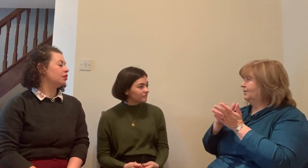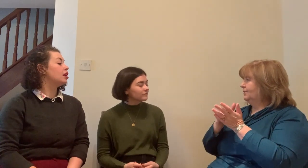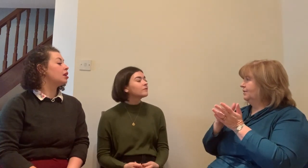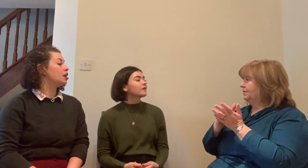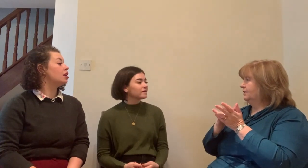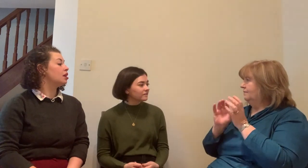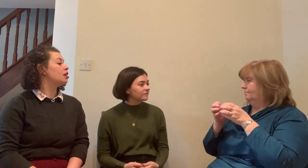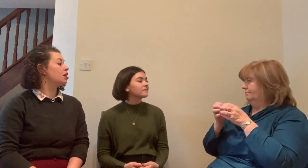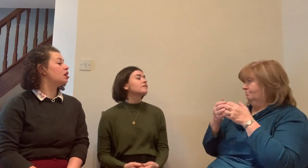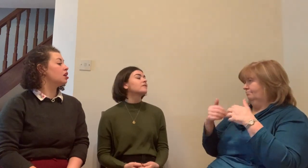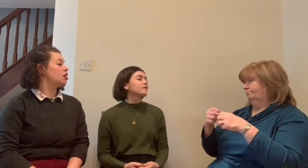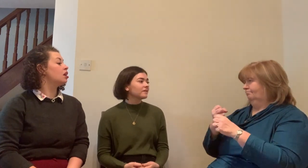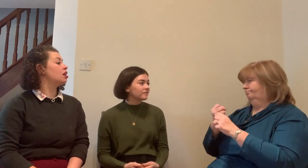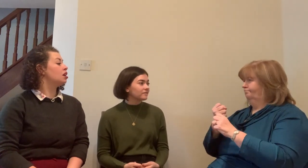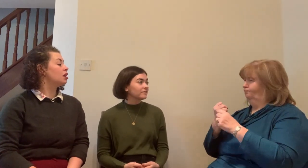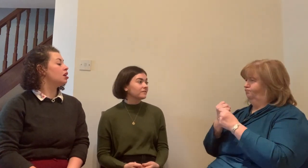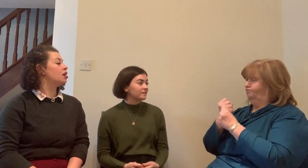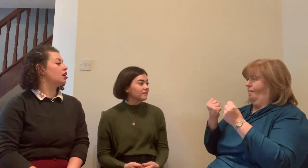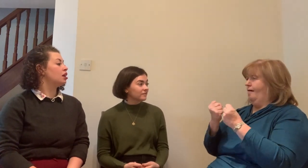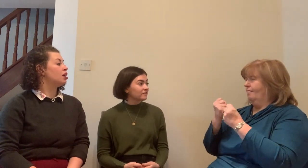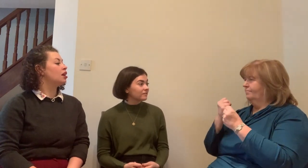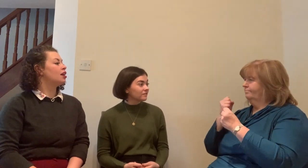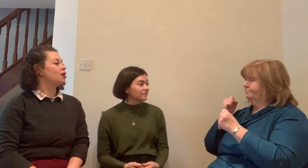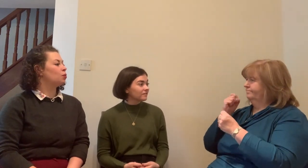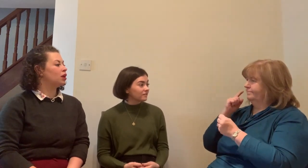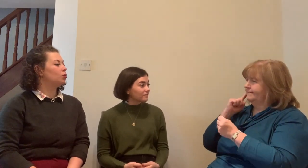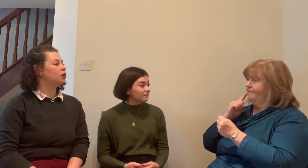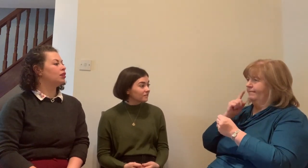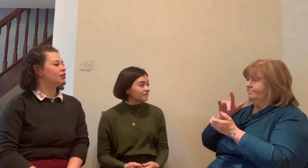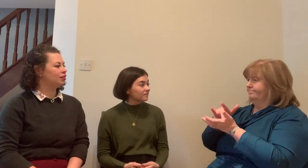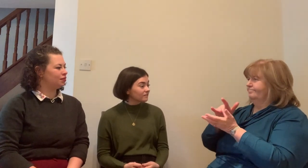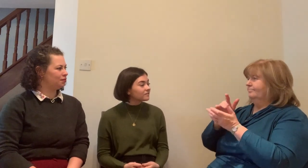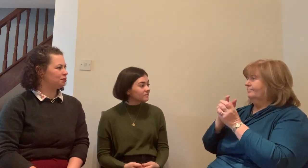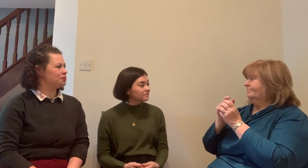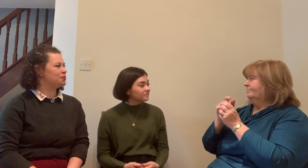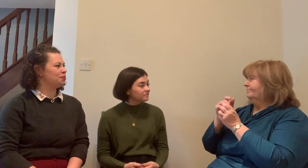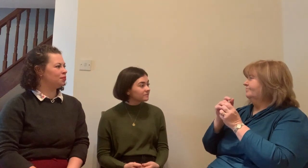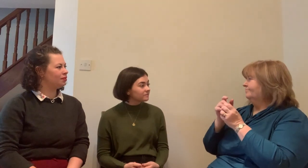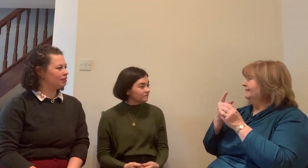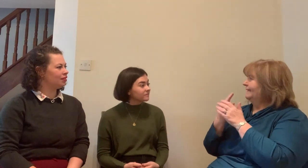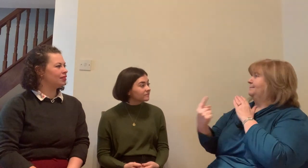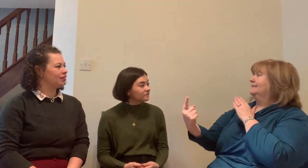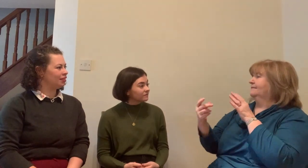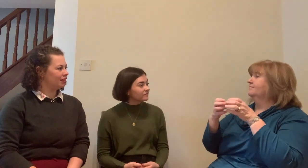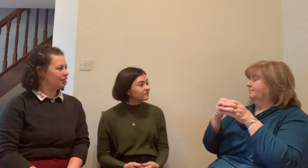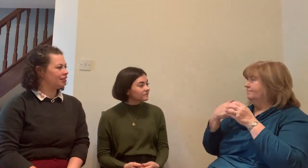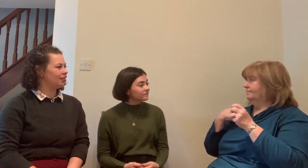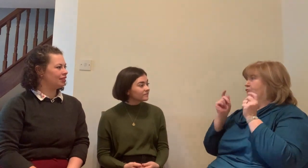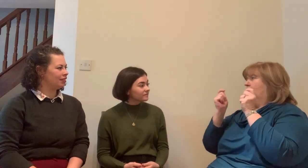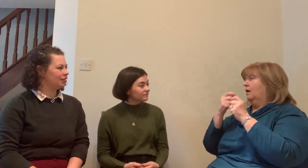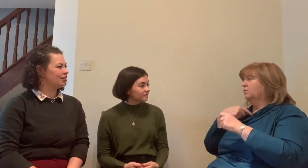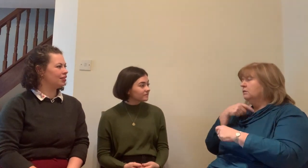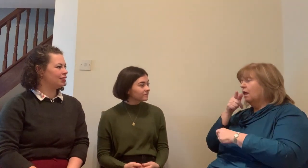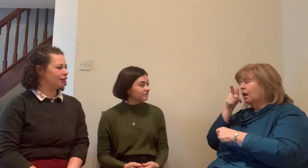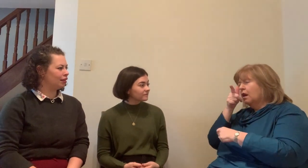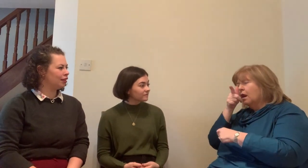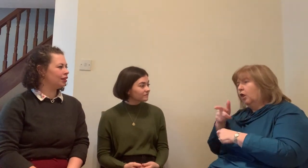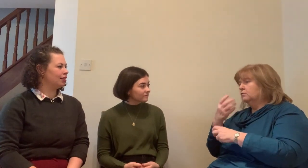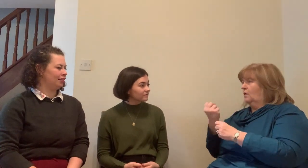way between language and understanding nuances within the deaf community and how to communicate that message and it's just something that